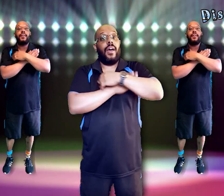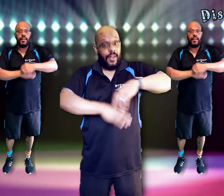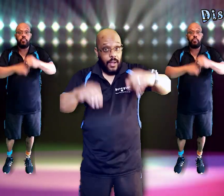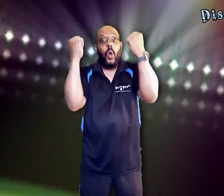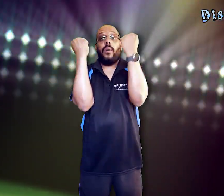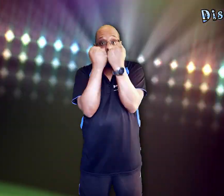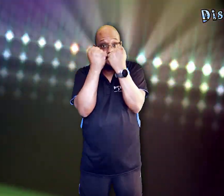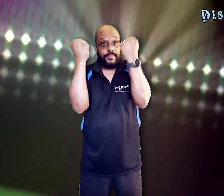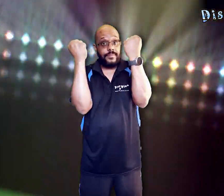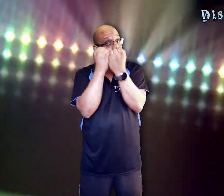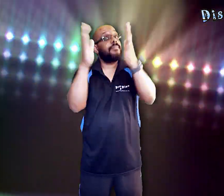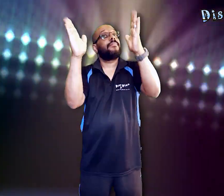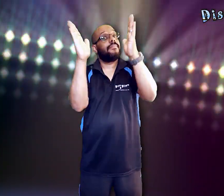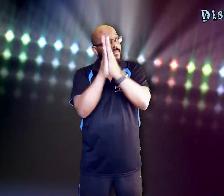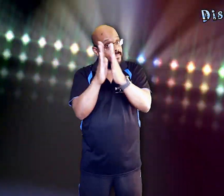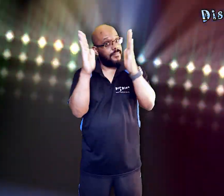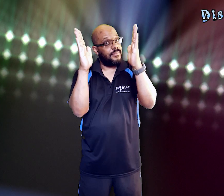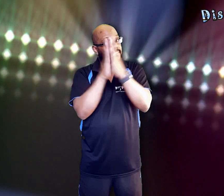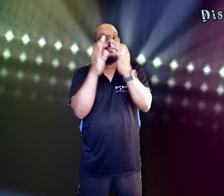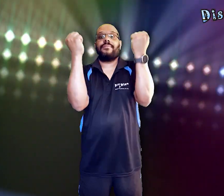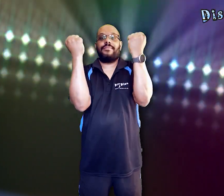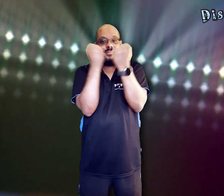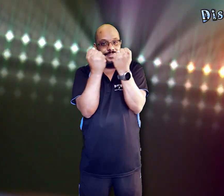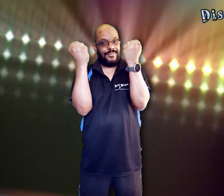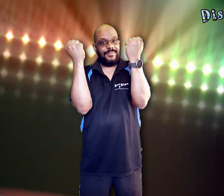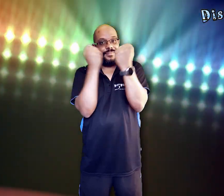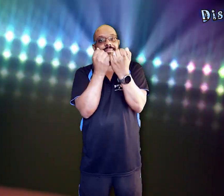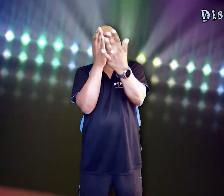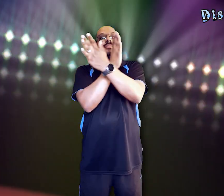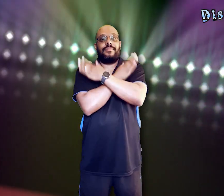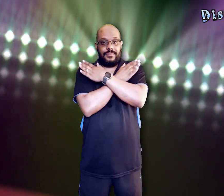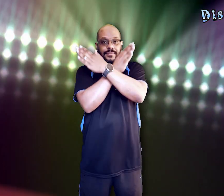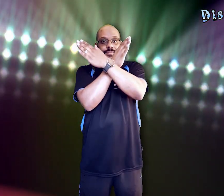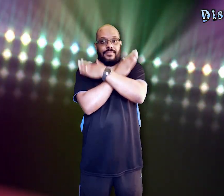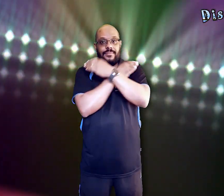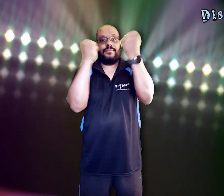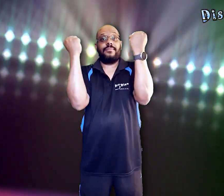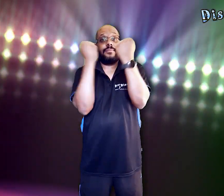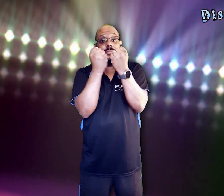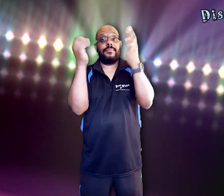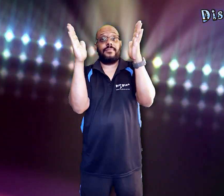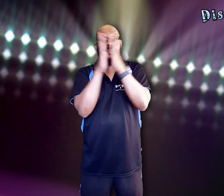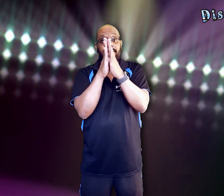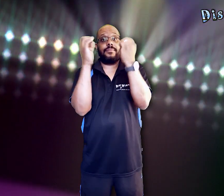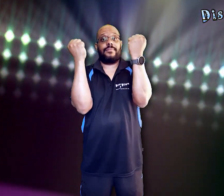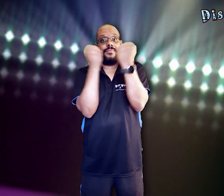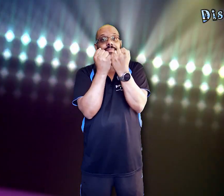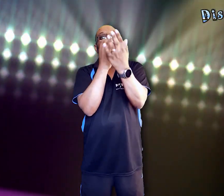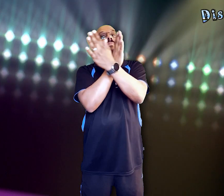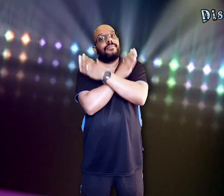You can do this all together, you can do it by yourself You can do this on a camping site or in a hotel But you'd better concentrate, you'd better do it